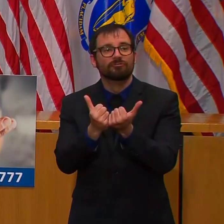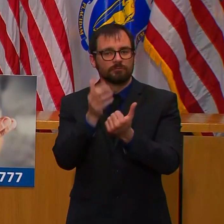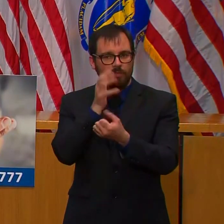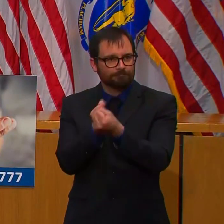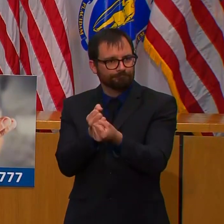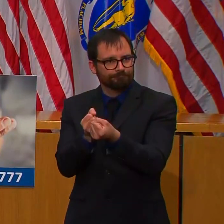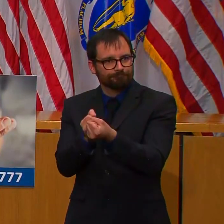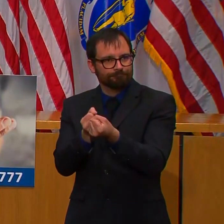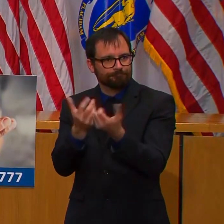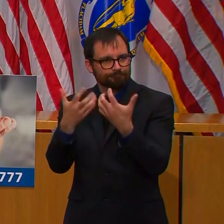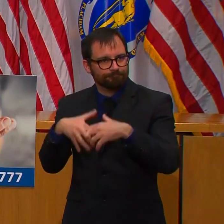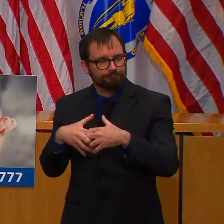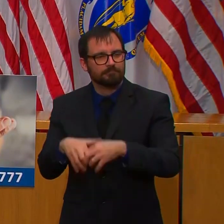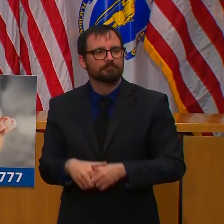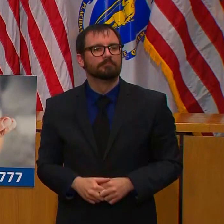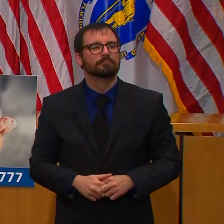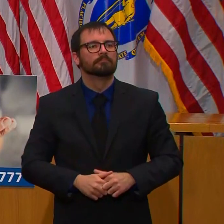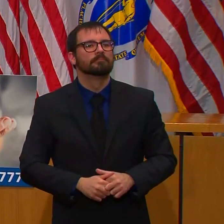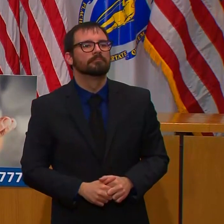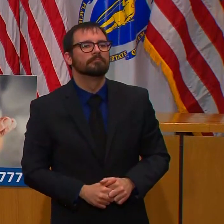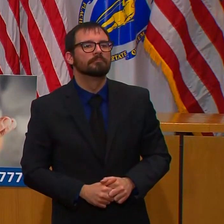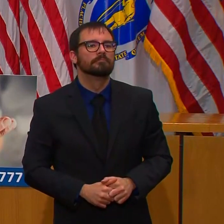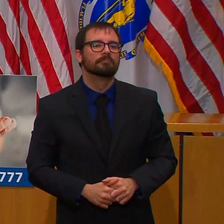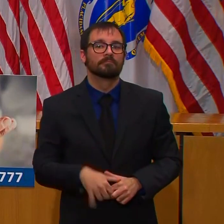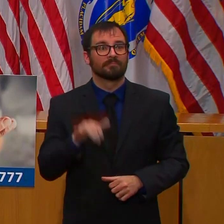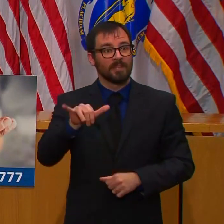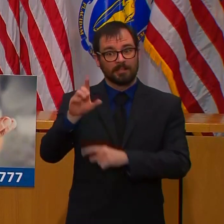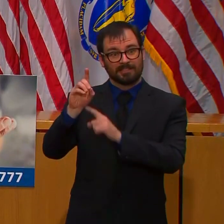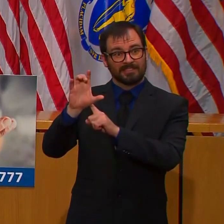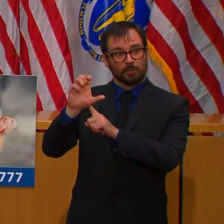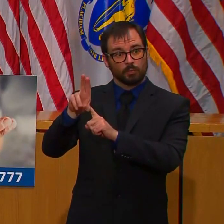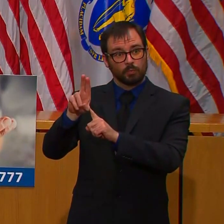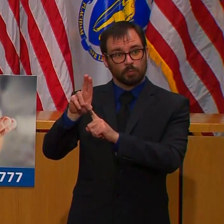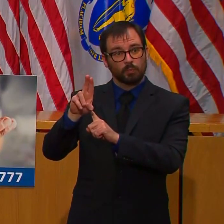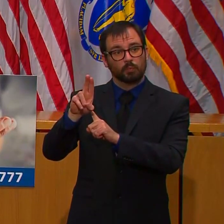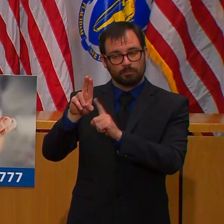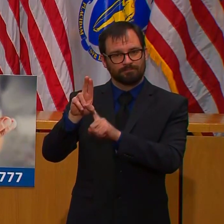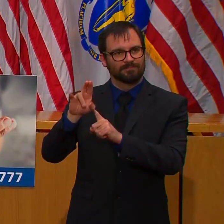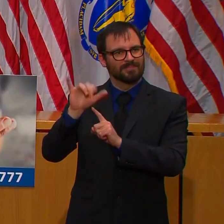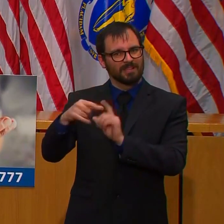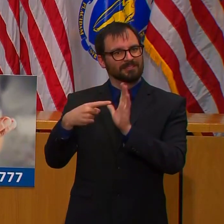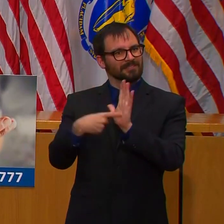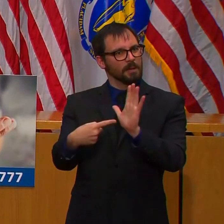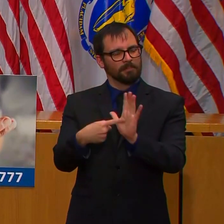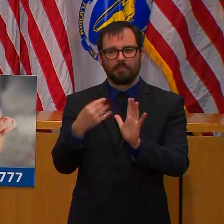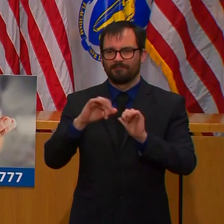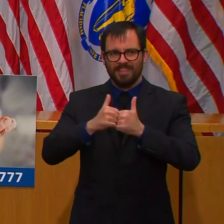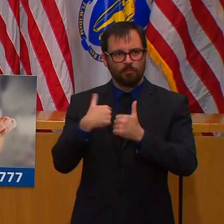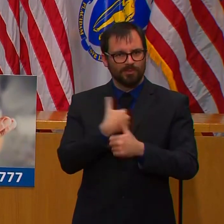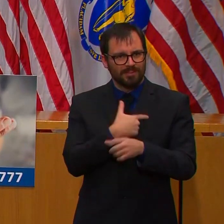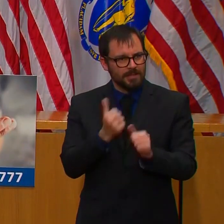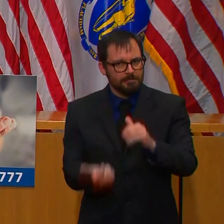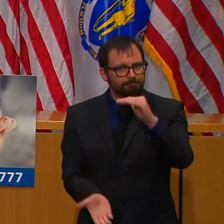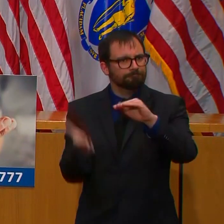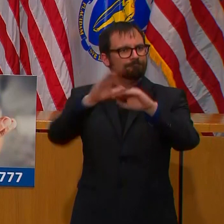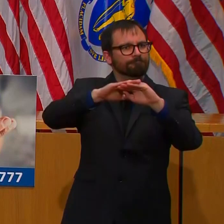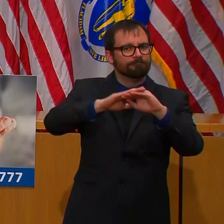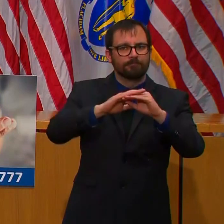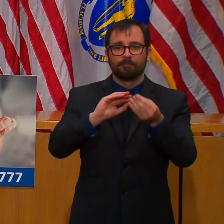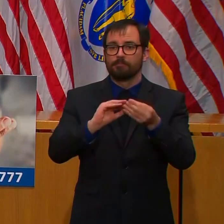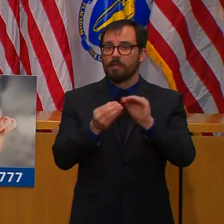existing health care capacity and we are actively identifying other sites and partners for two other facility locations.